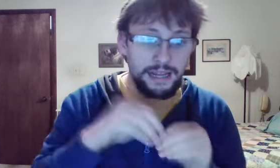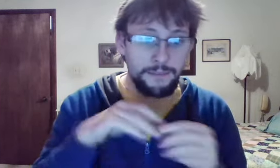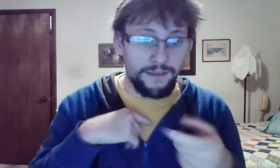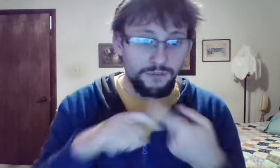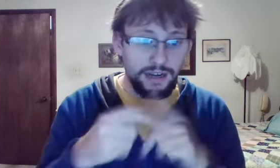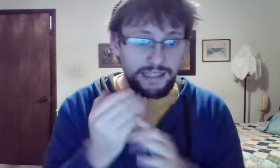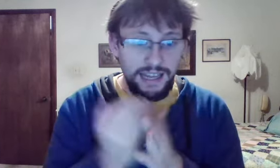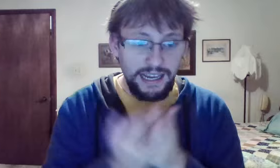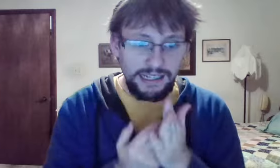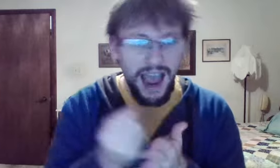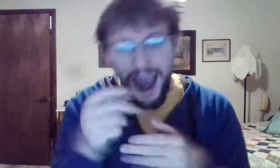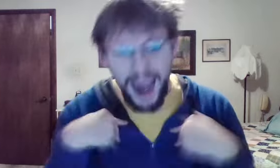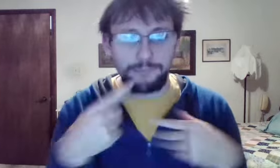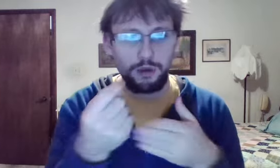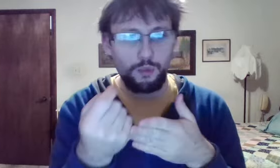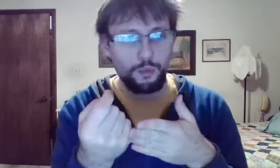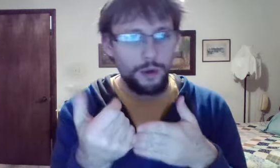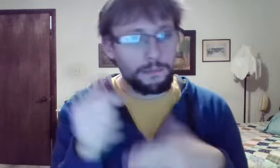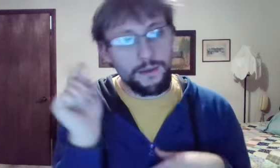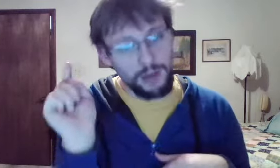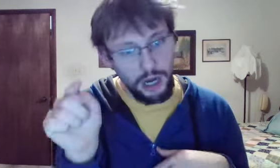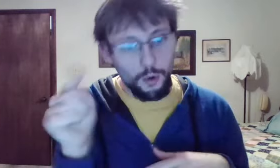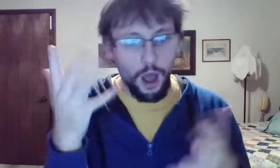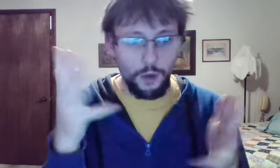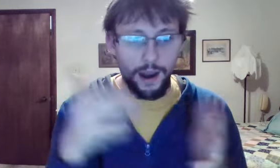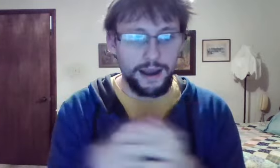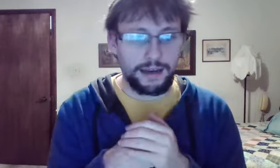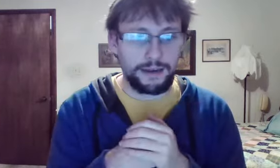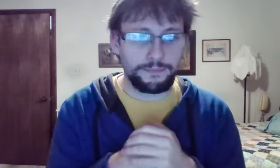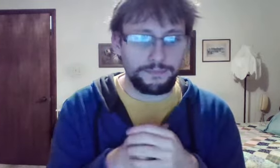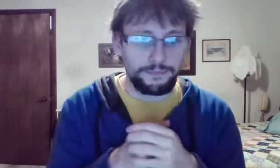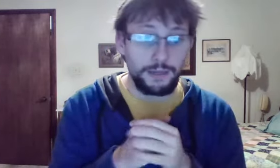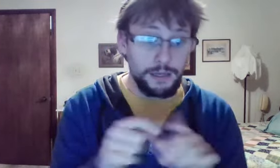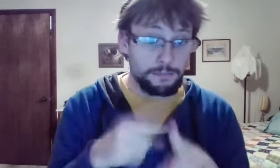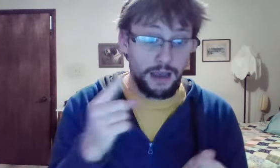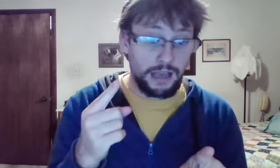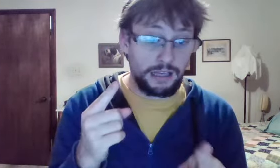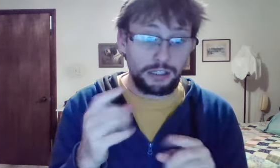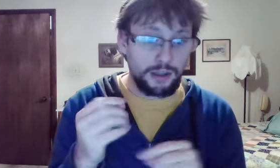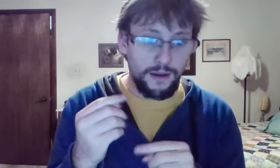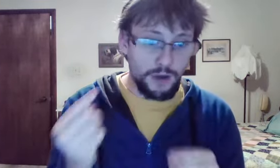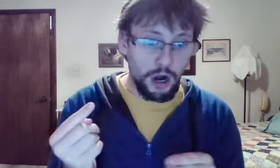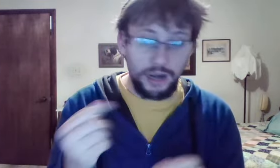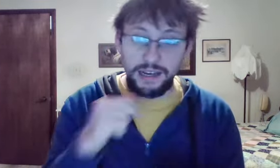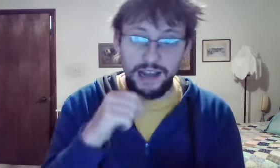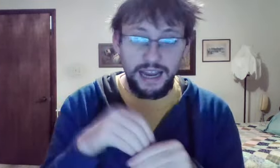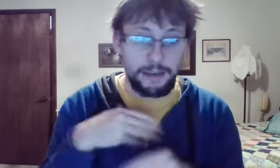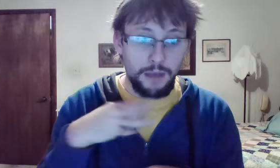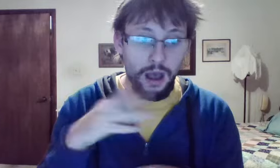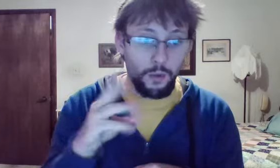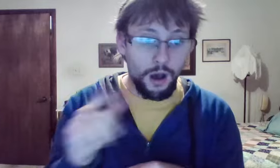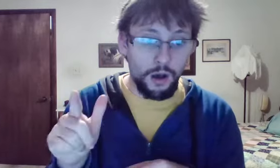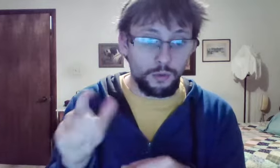were on my friend list I have to remember you already. But stop following. If in my world.